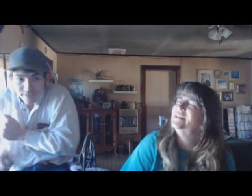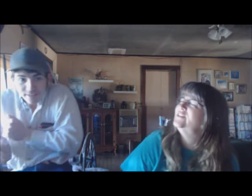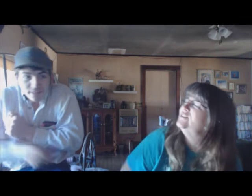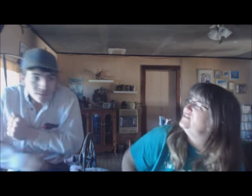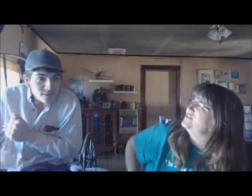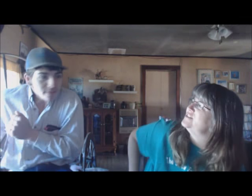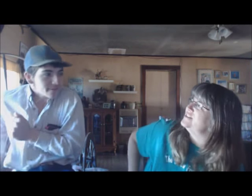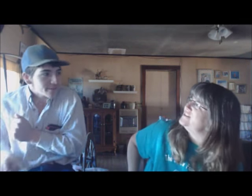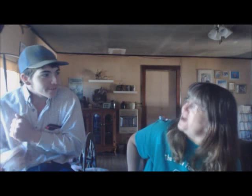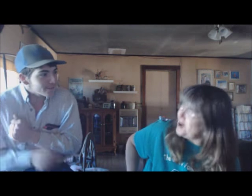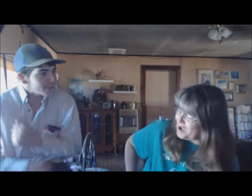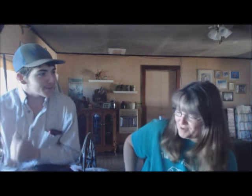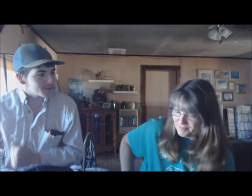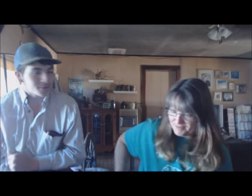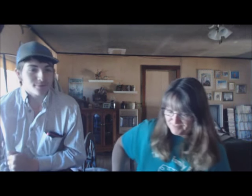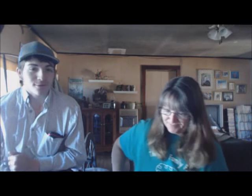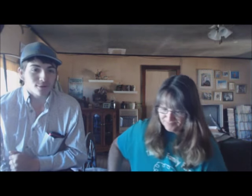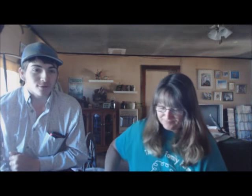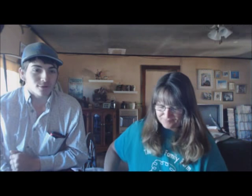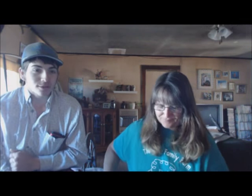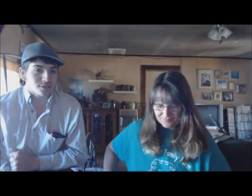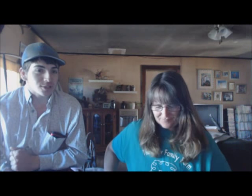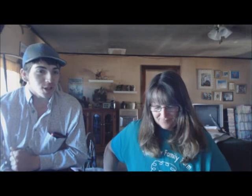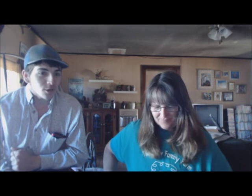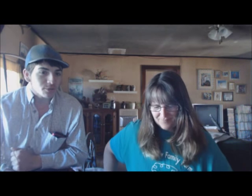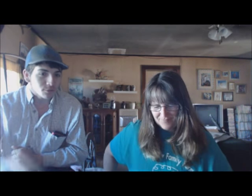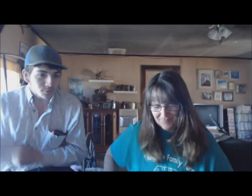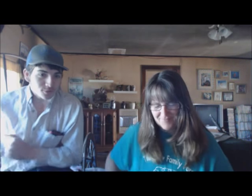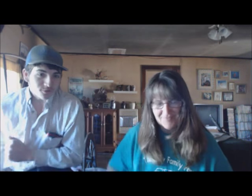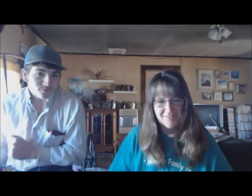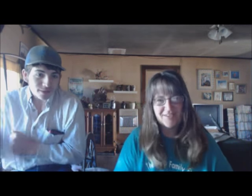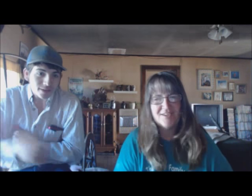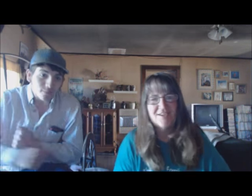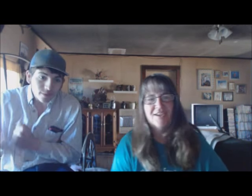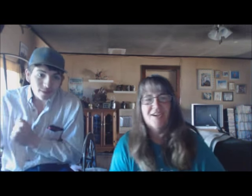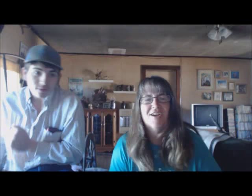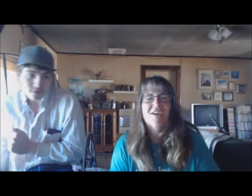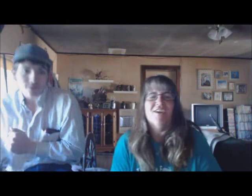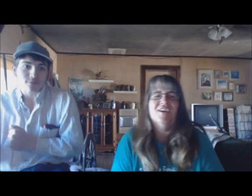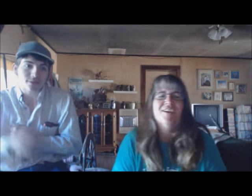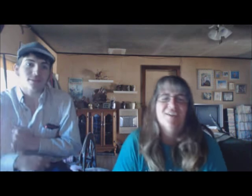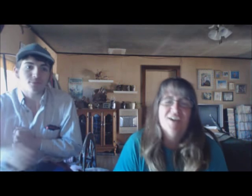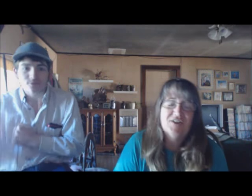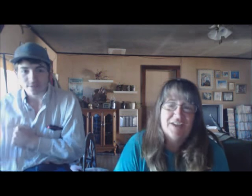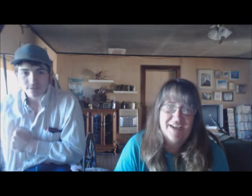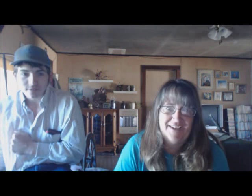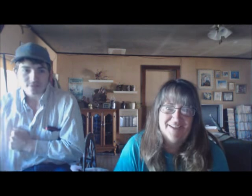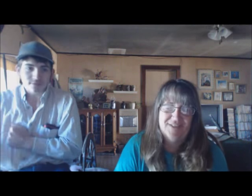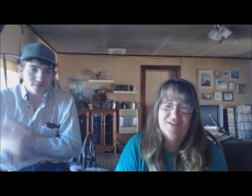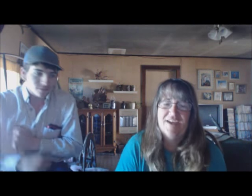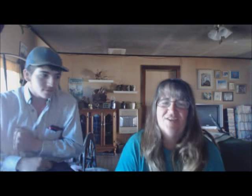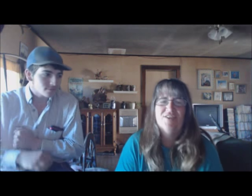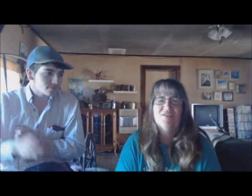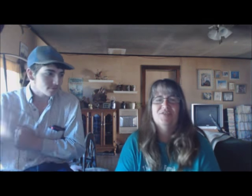Will you stop? He's slow. He won't move. Ow, ow, ow. Get him over. Okay, so now you know.